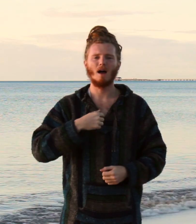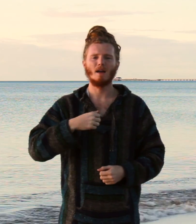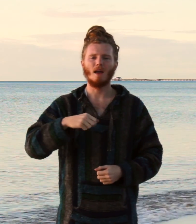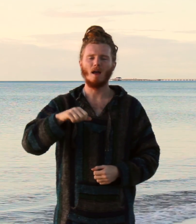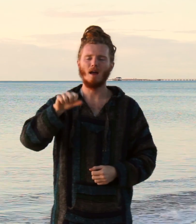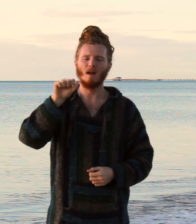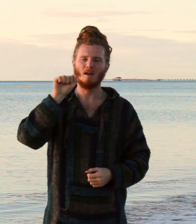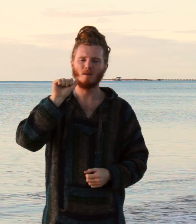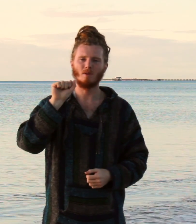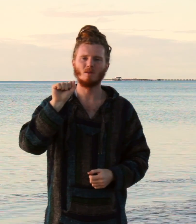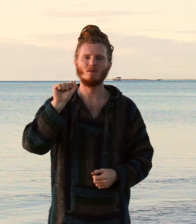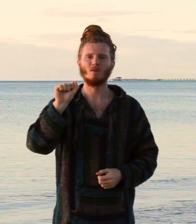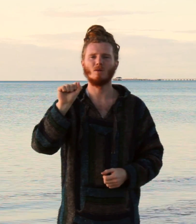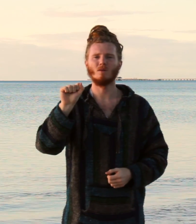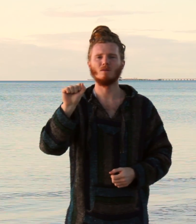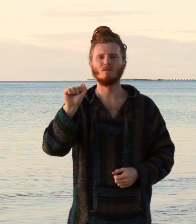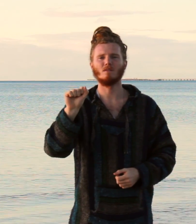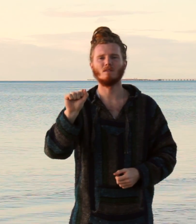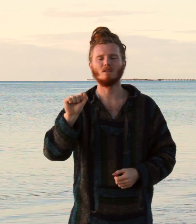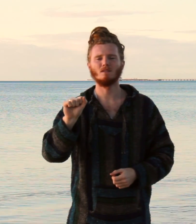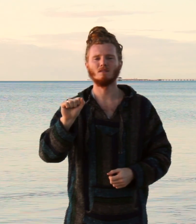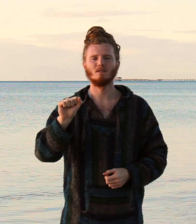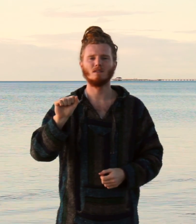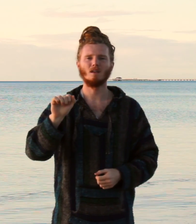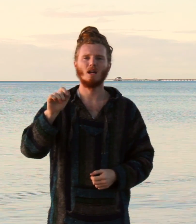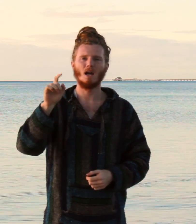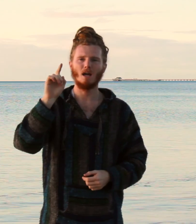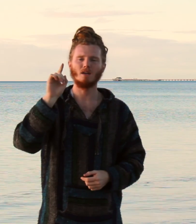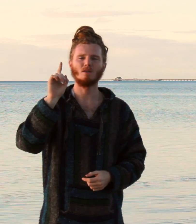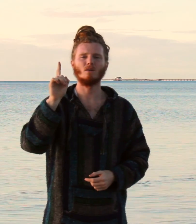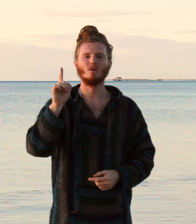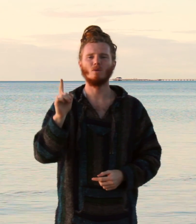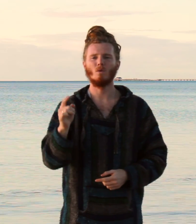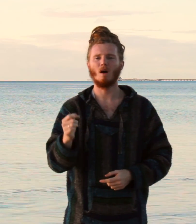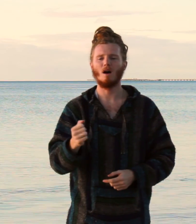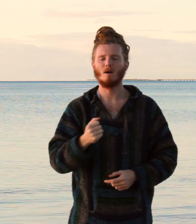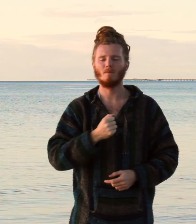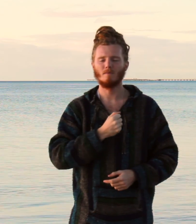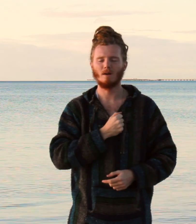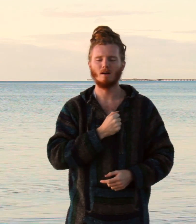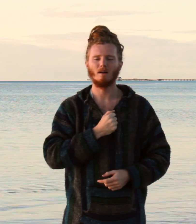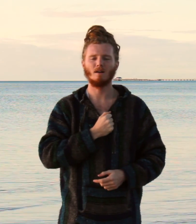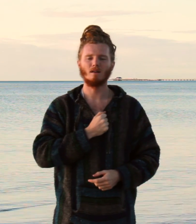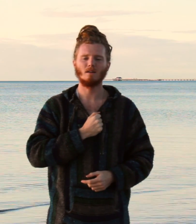am yours And you are mine